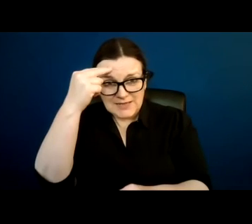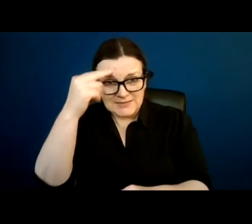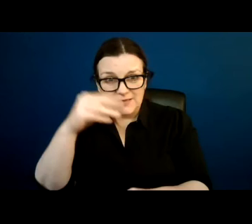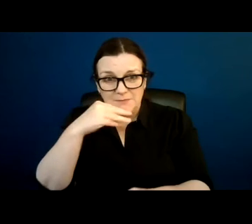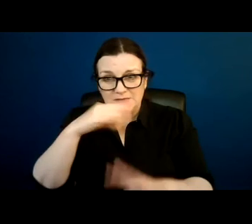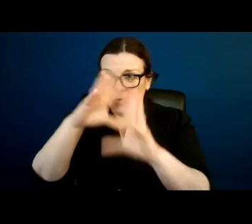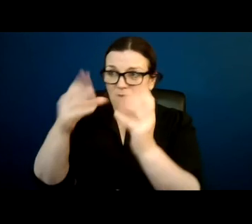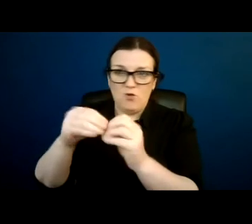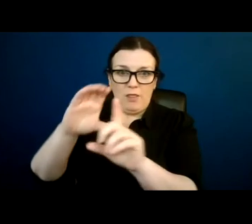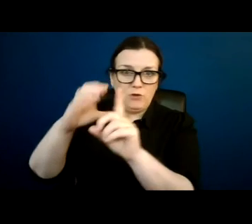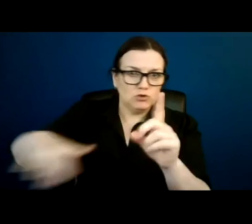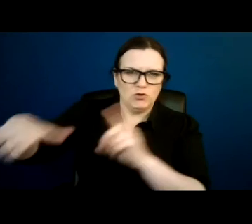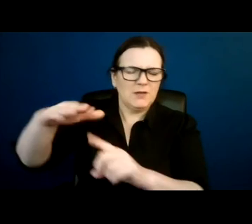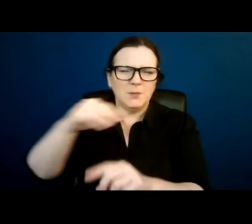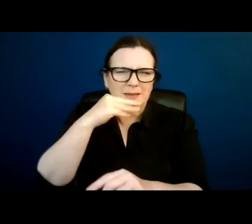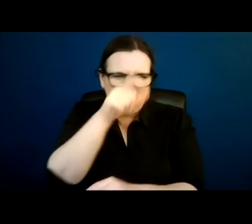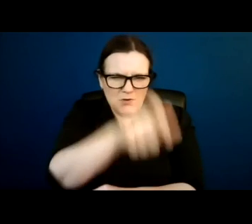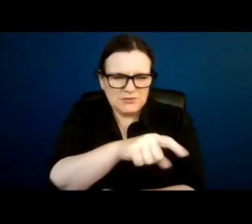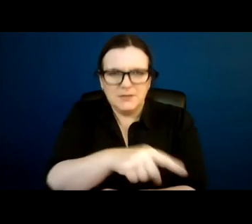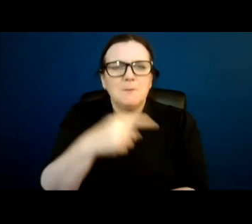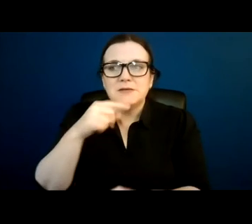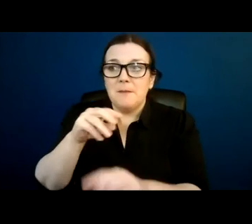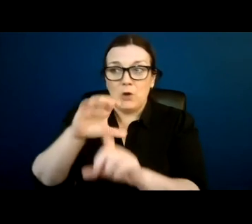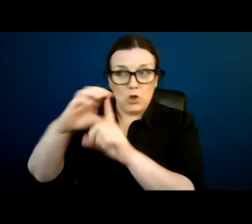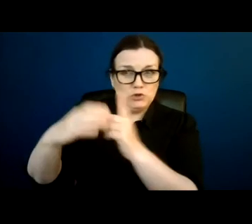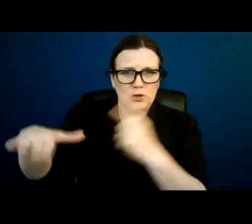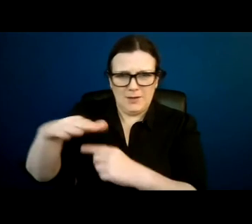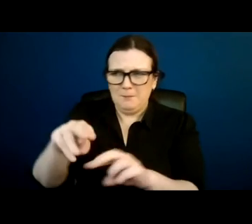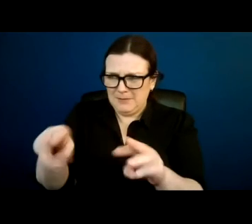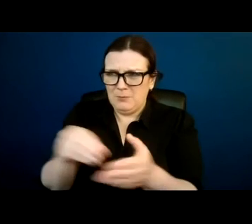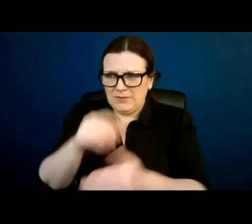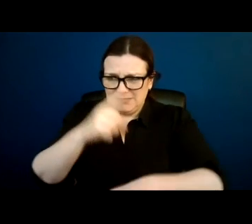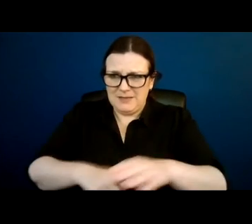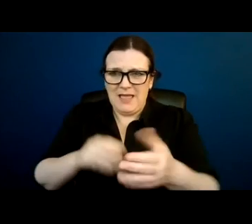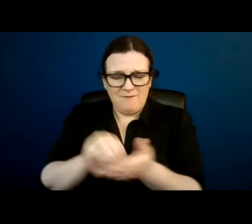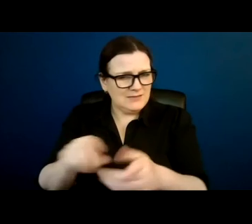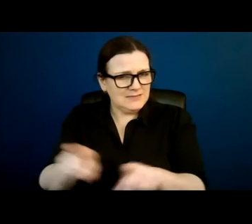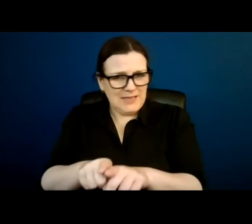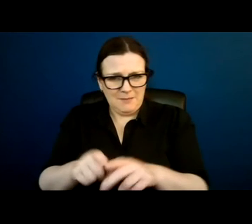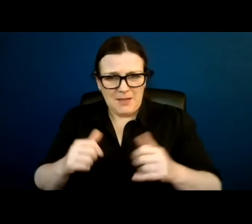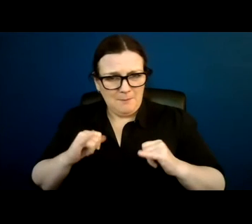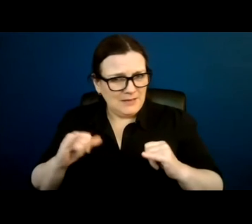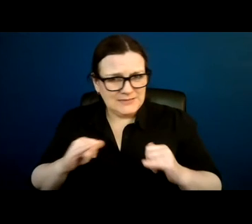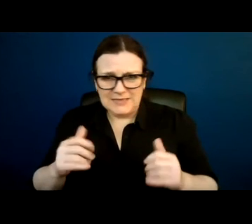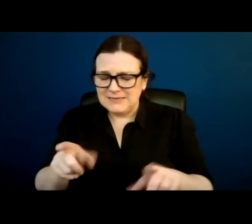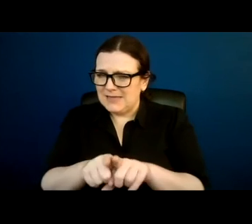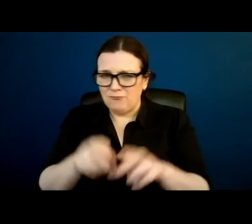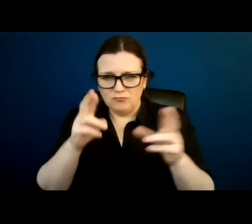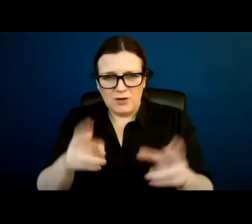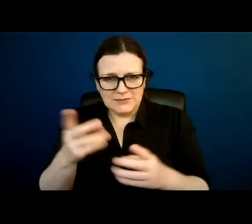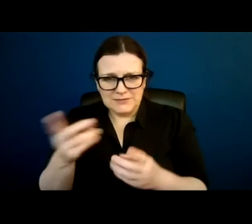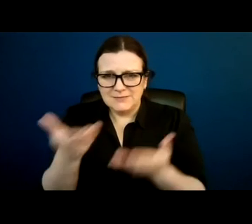at large understand that people with disabilities have the same ability and the same right to do what everyone else does.